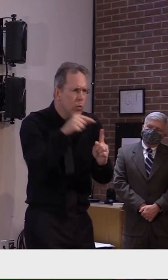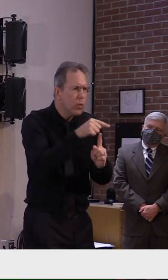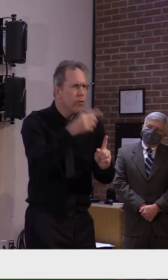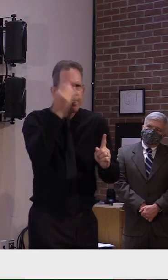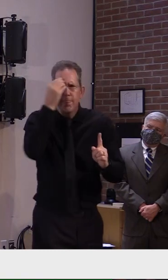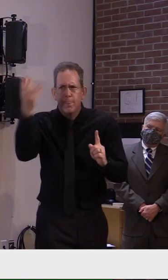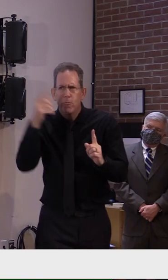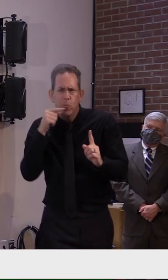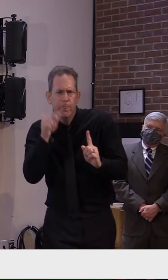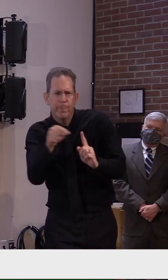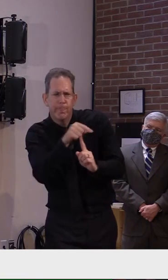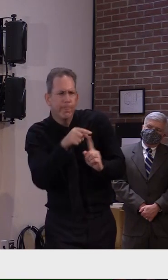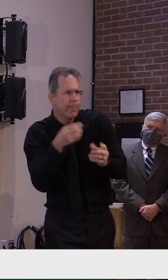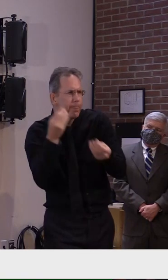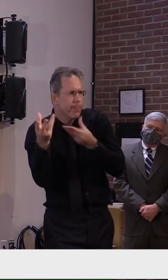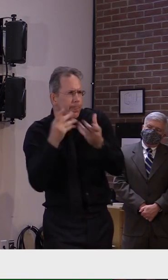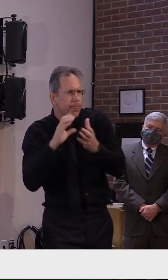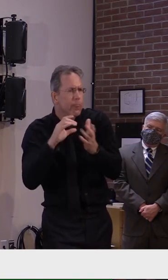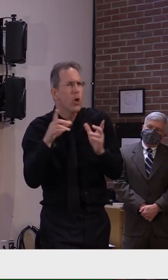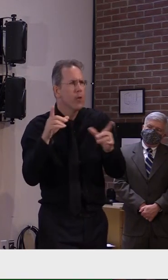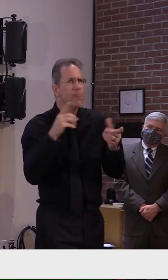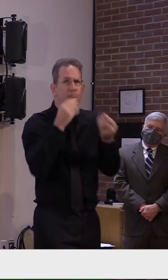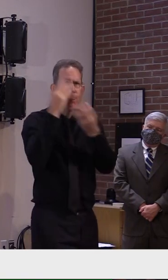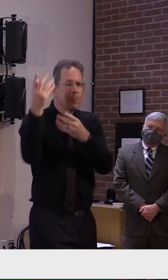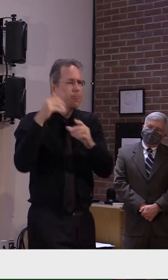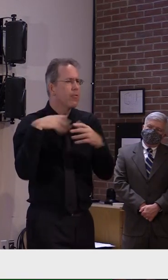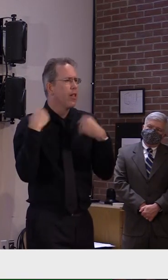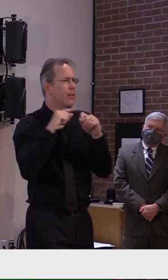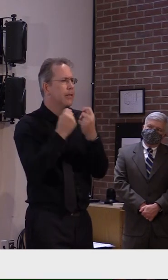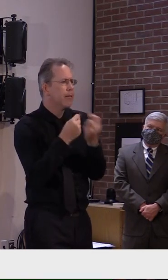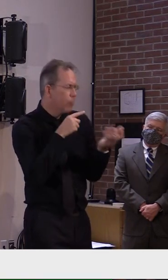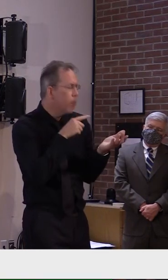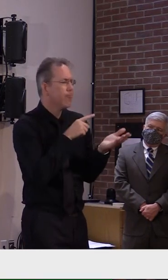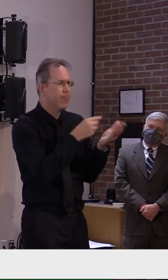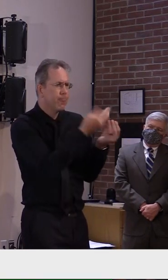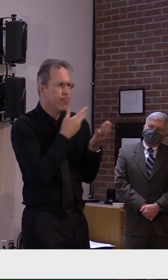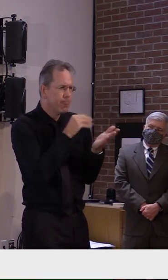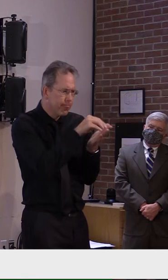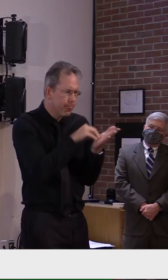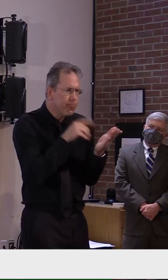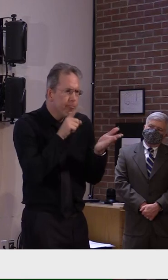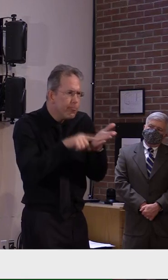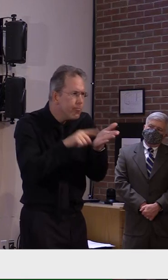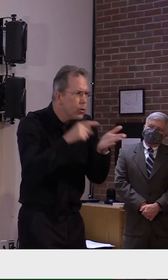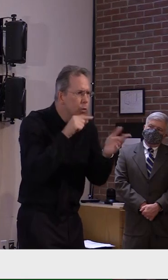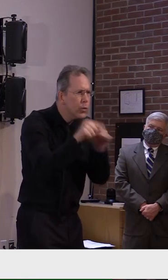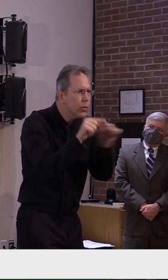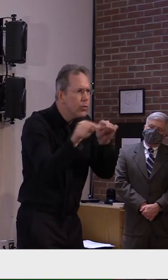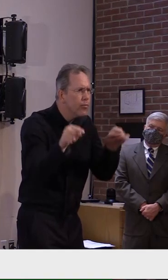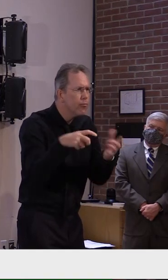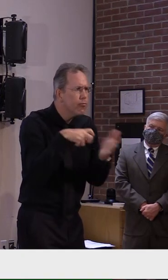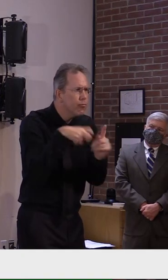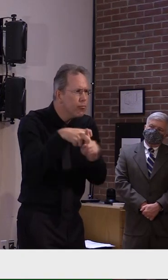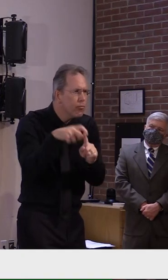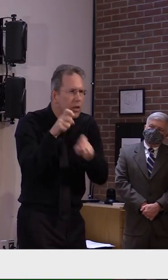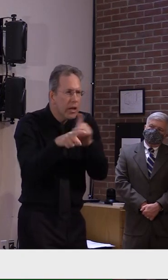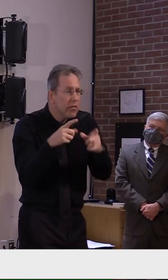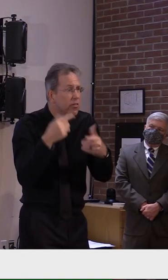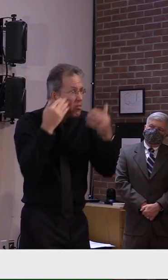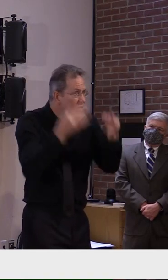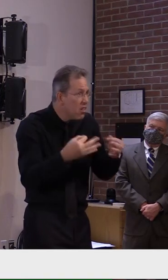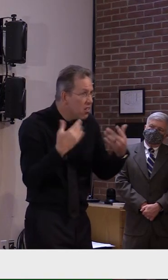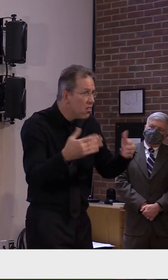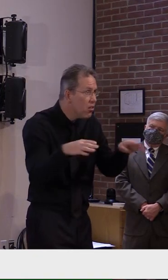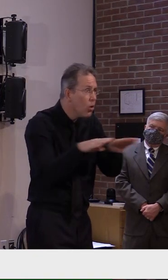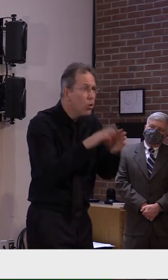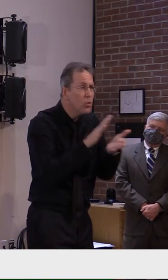school or a specific class is on pause until they can gather all the complete information they need to make the most accurate decision